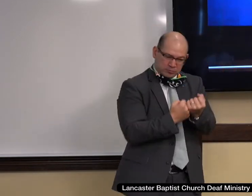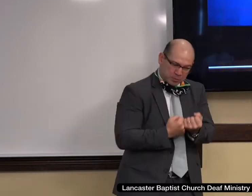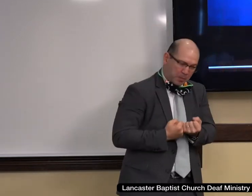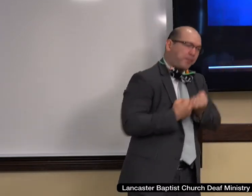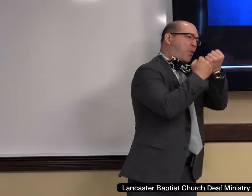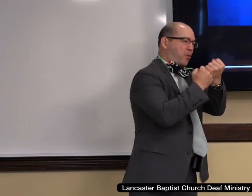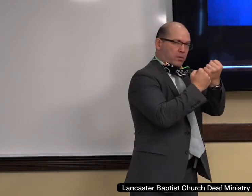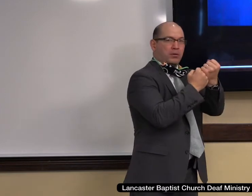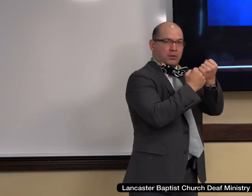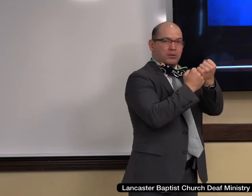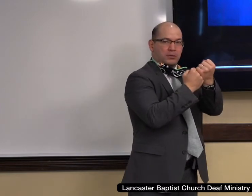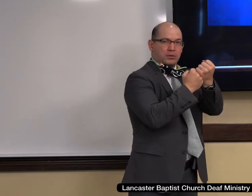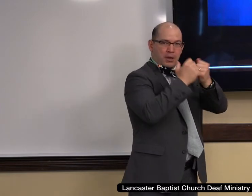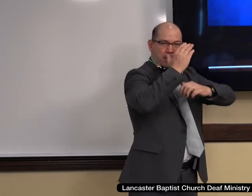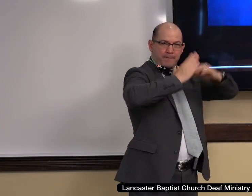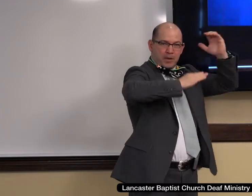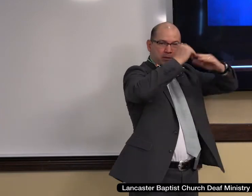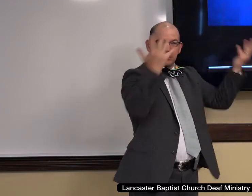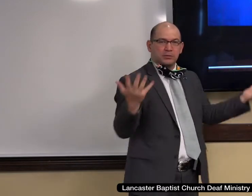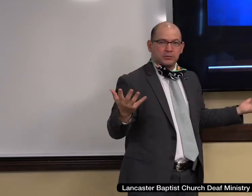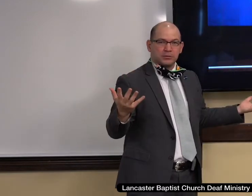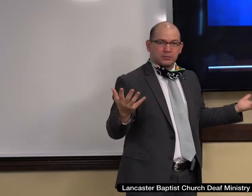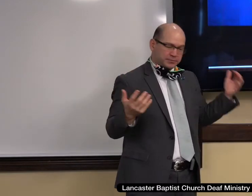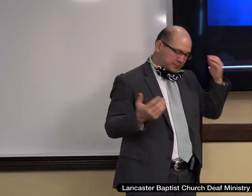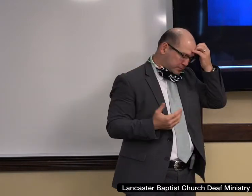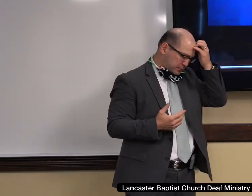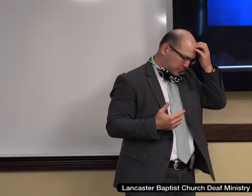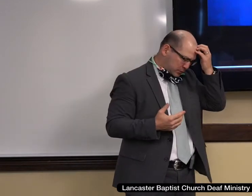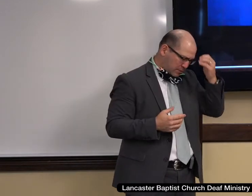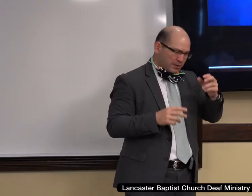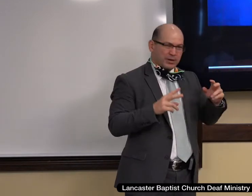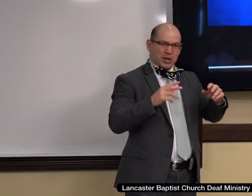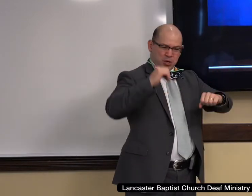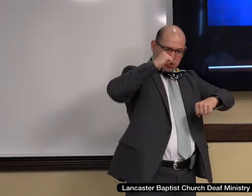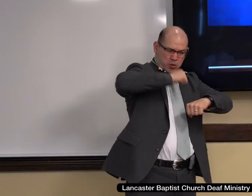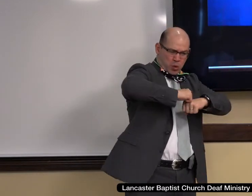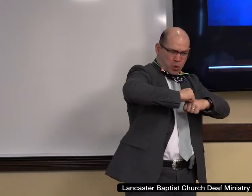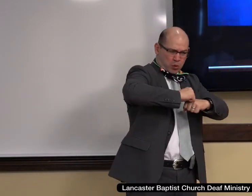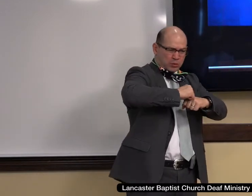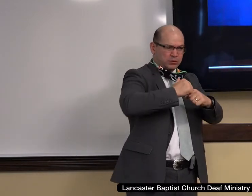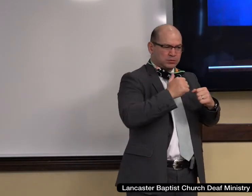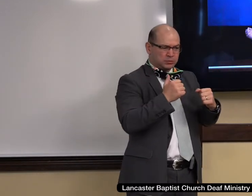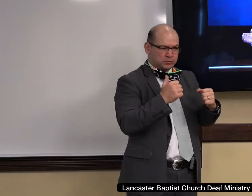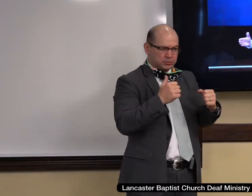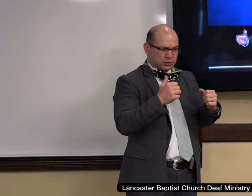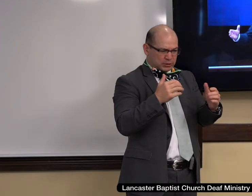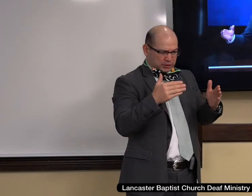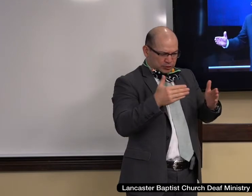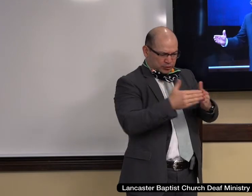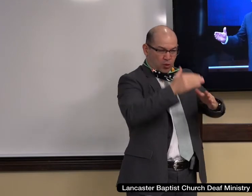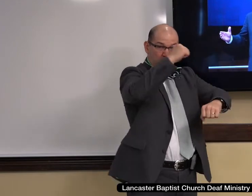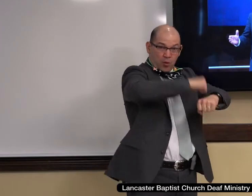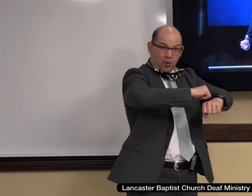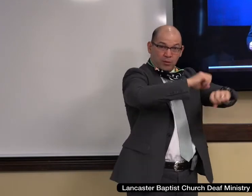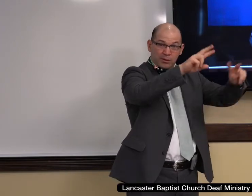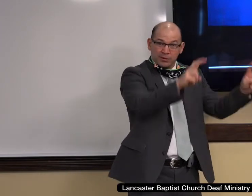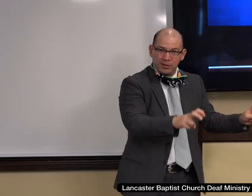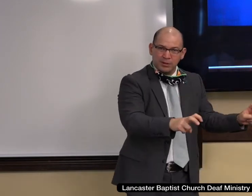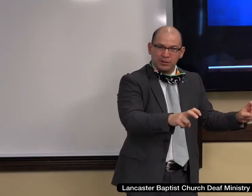And then these cornerstones provide an identity. The size, the quality of